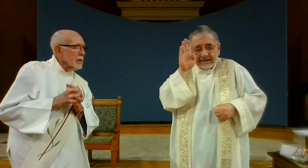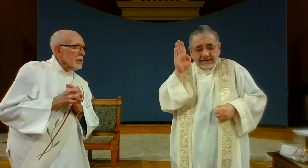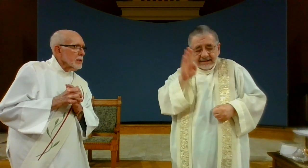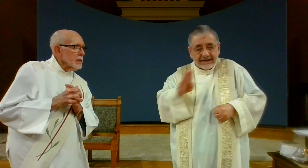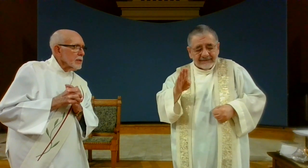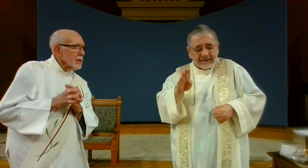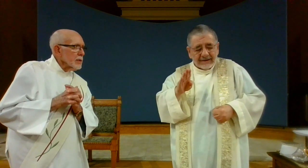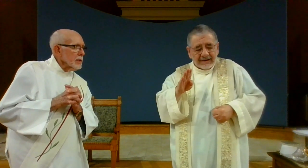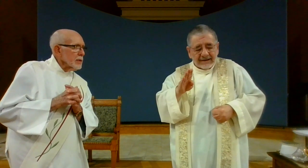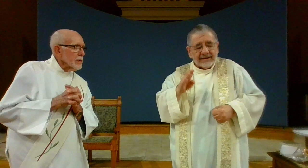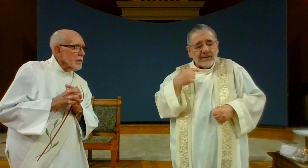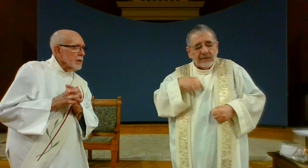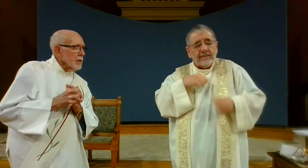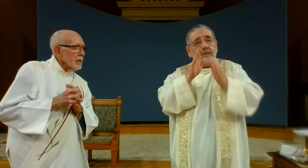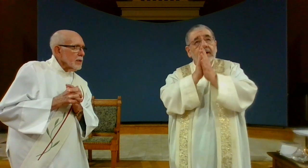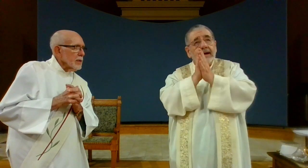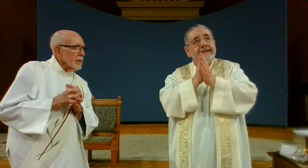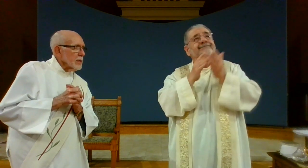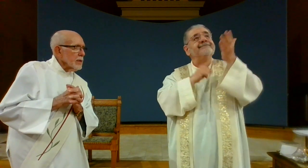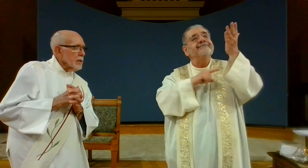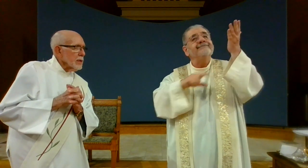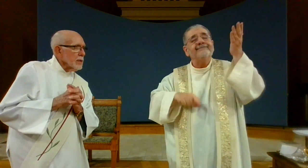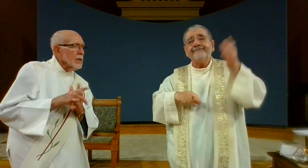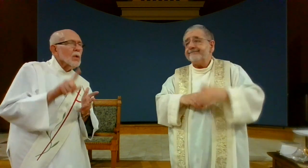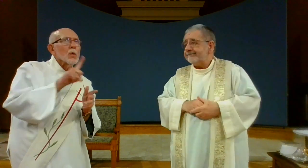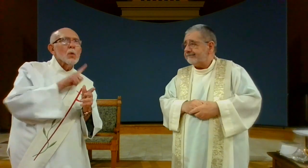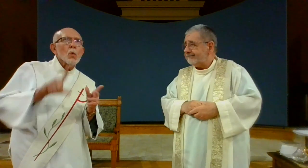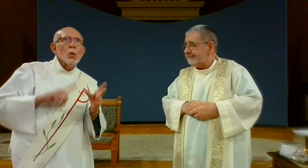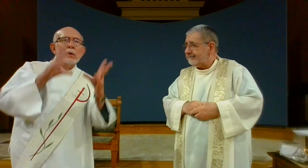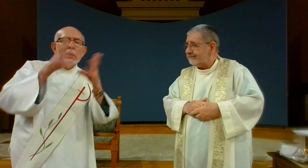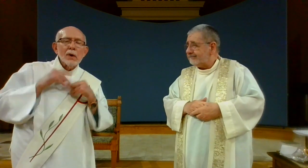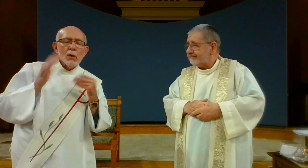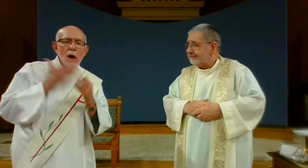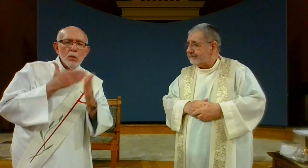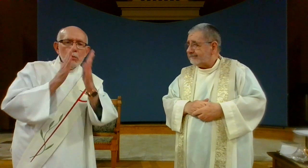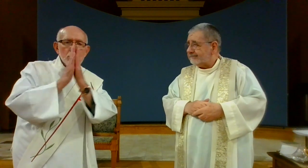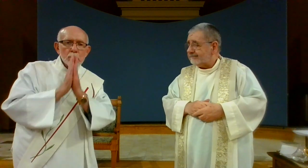we never forget we offer this prayer to the Lord Lord receive our prayer